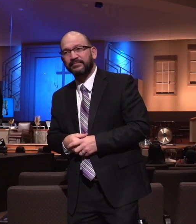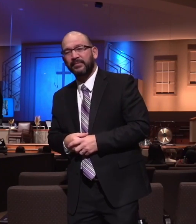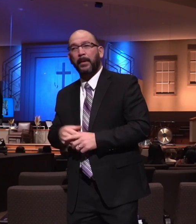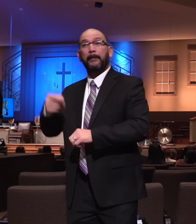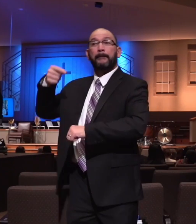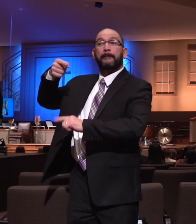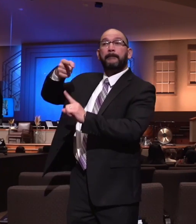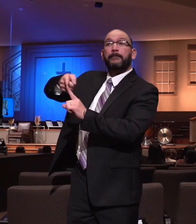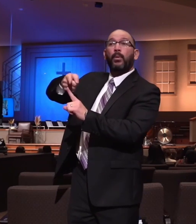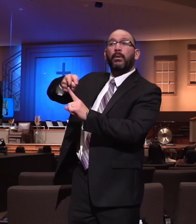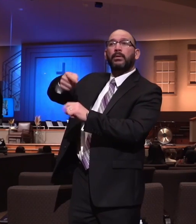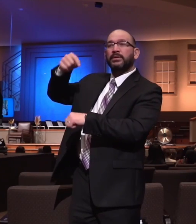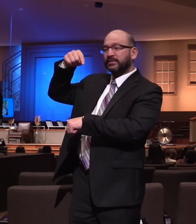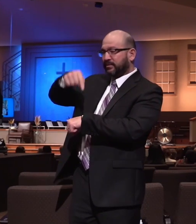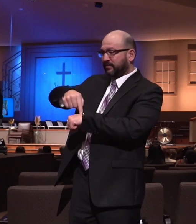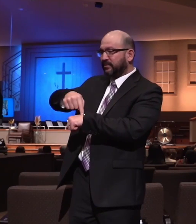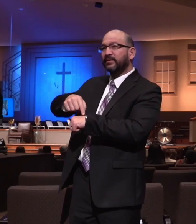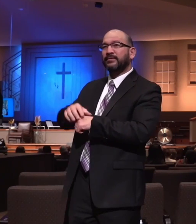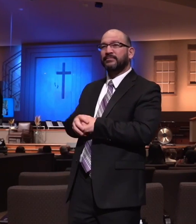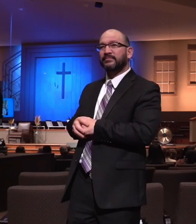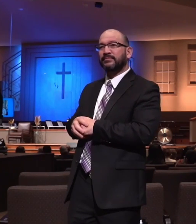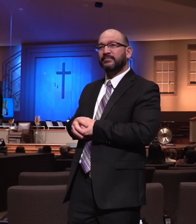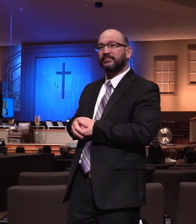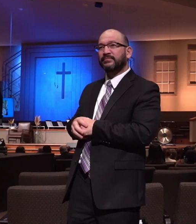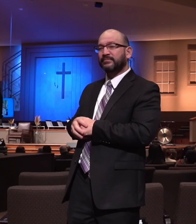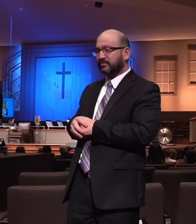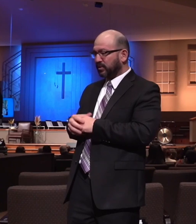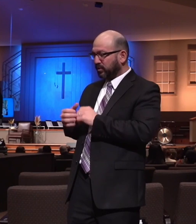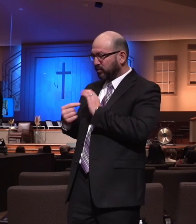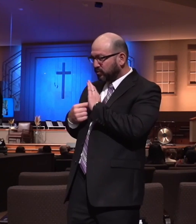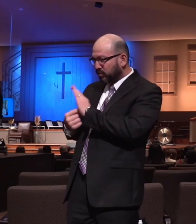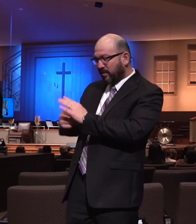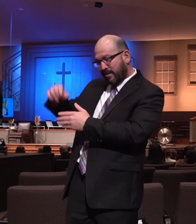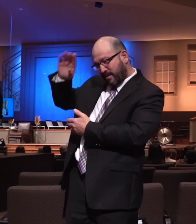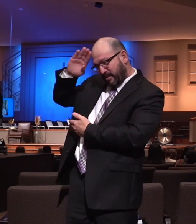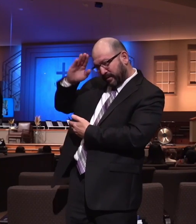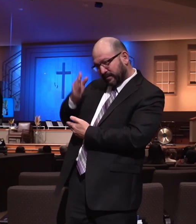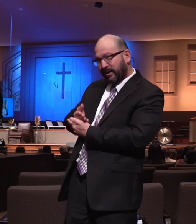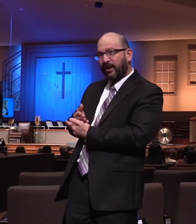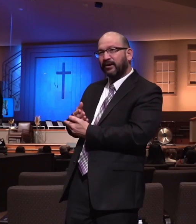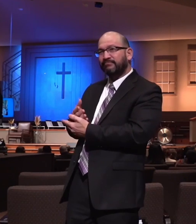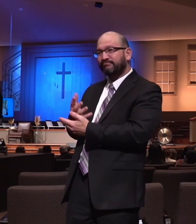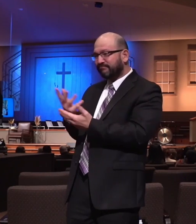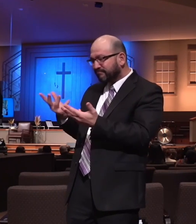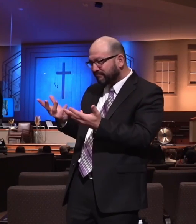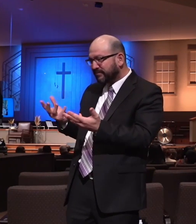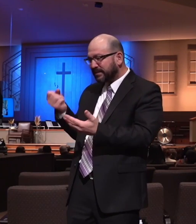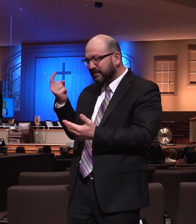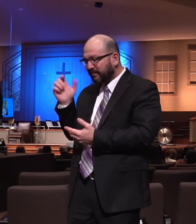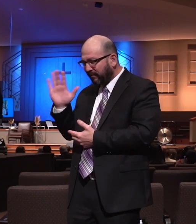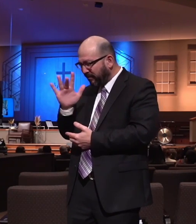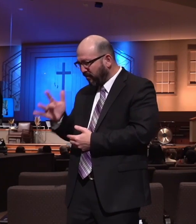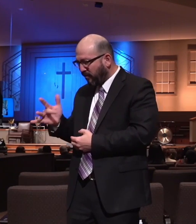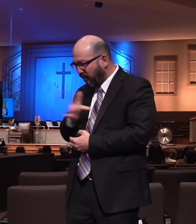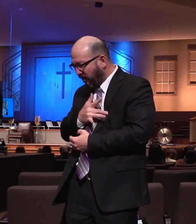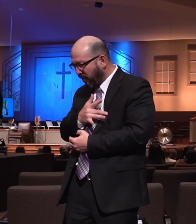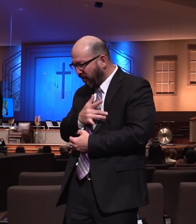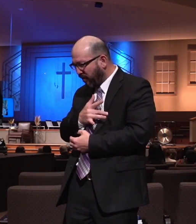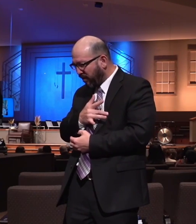to show his son, to interact with his son, to understand his son's heart, and what I'm saying